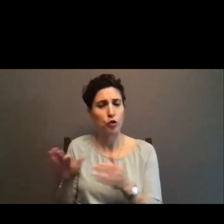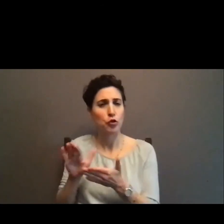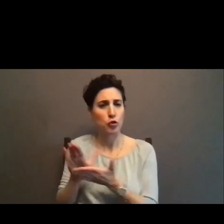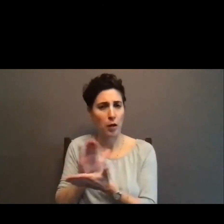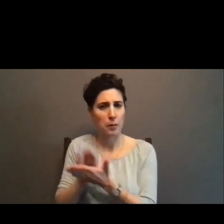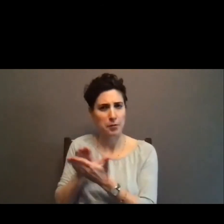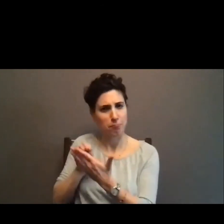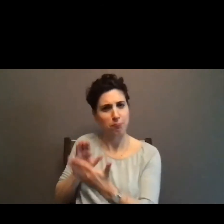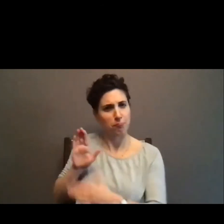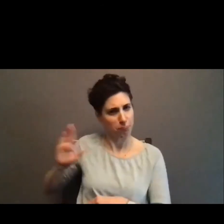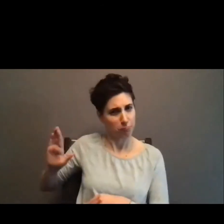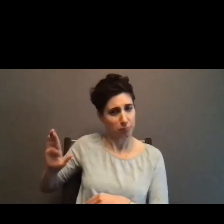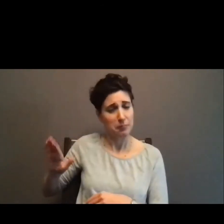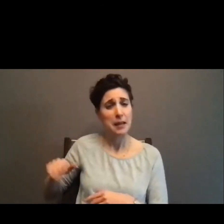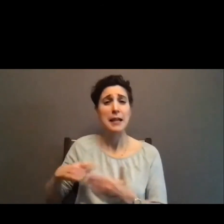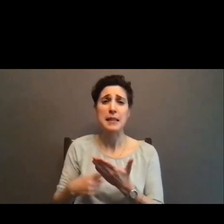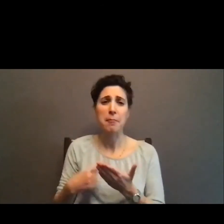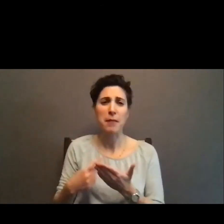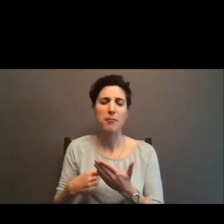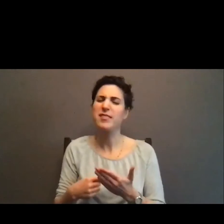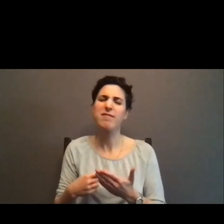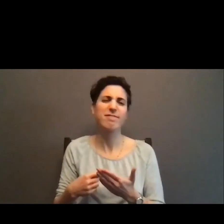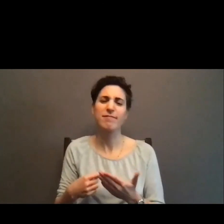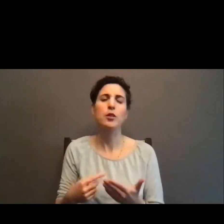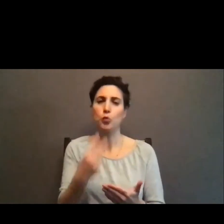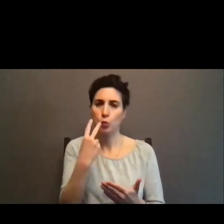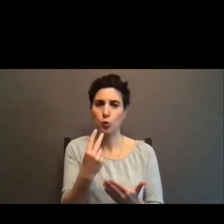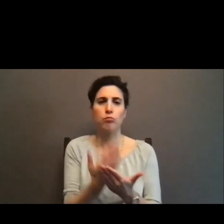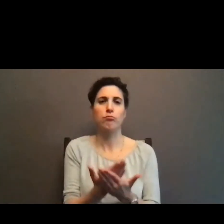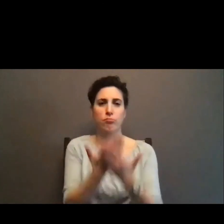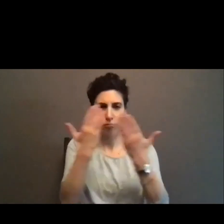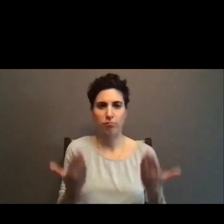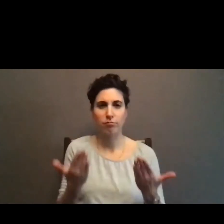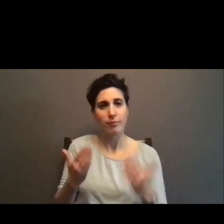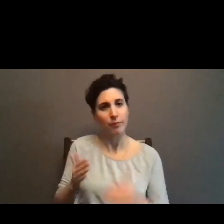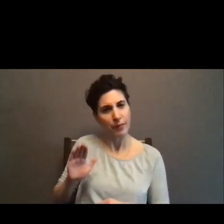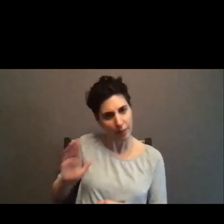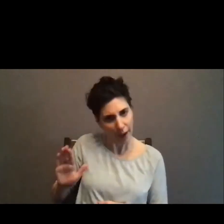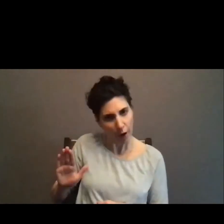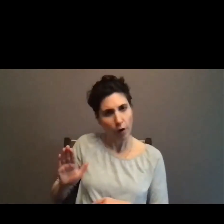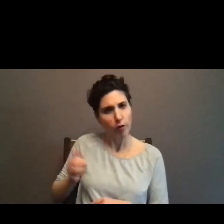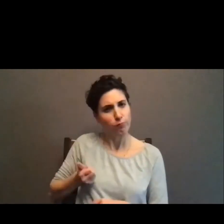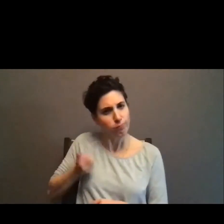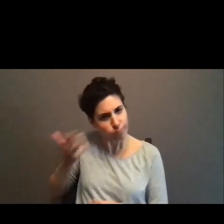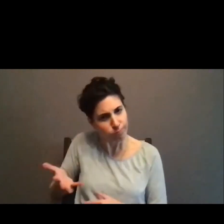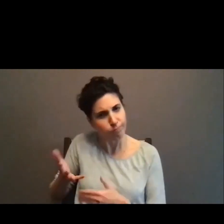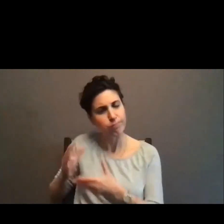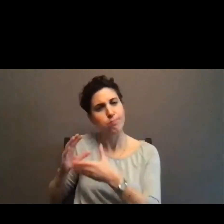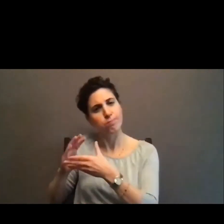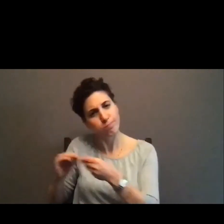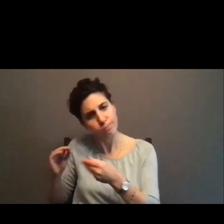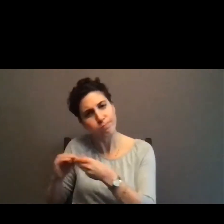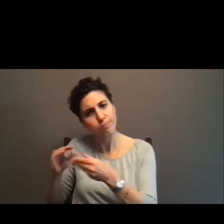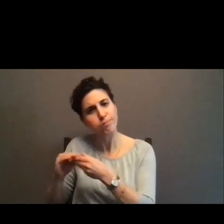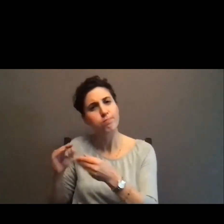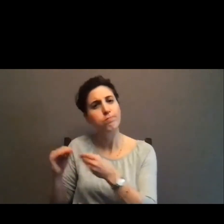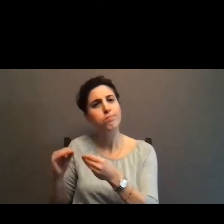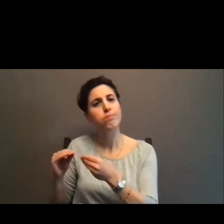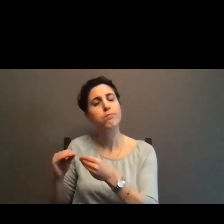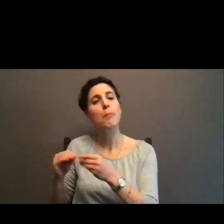want to do two documents so that we can keep the integrity of the, like, the, not integrity, I know,